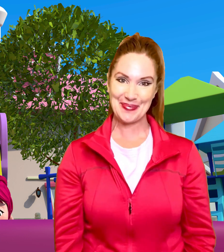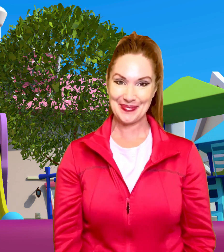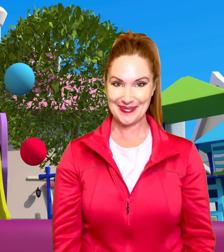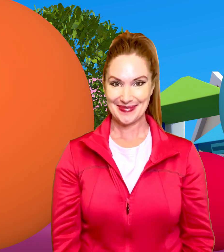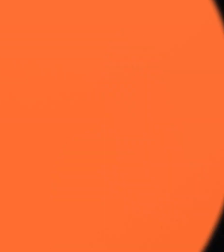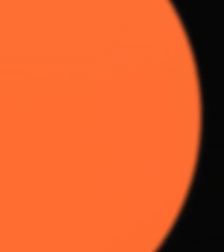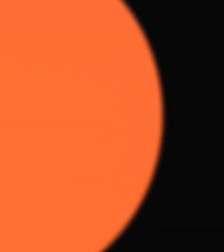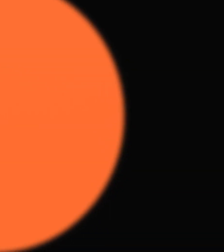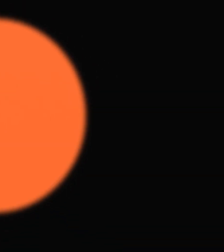sky sky And stopped